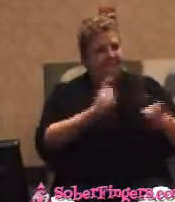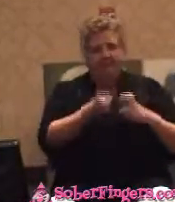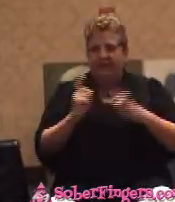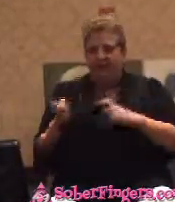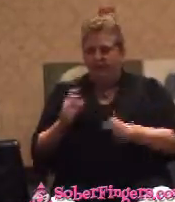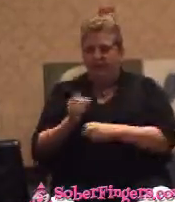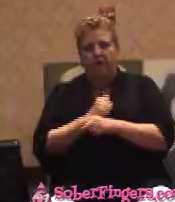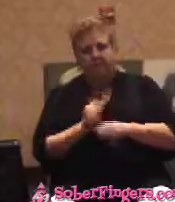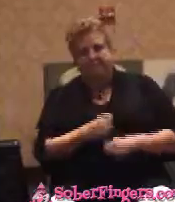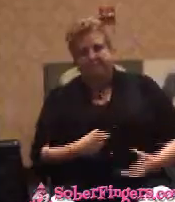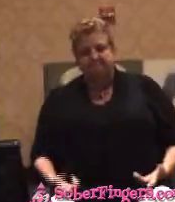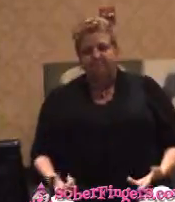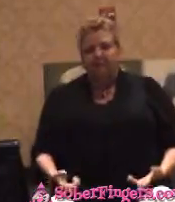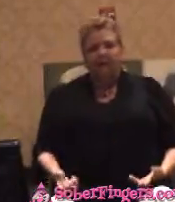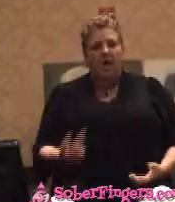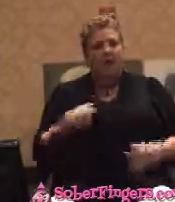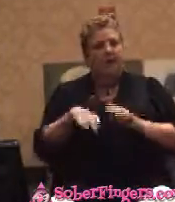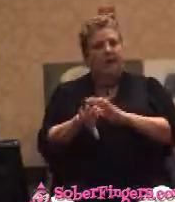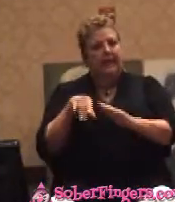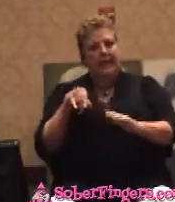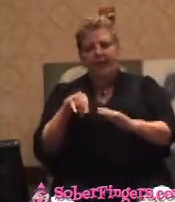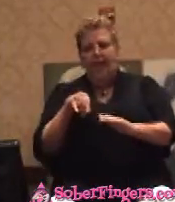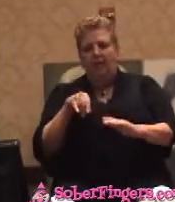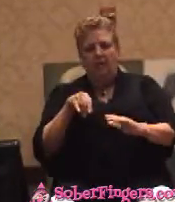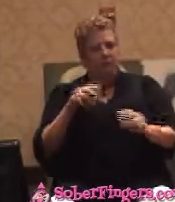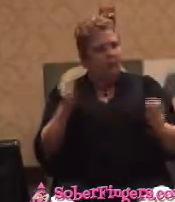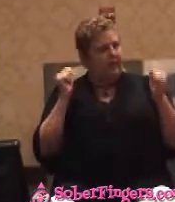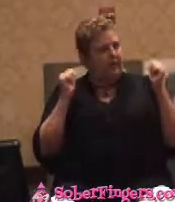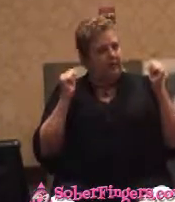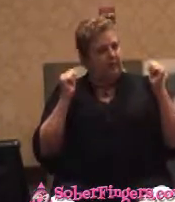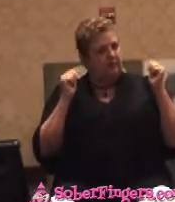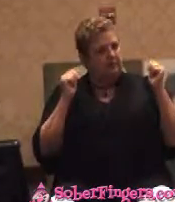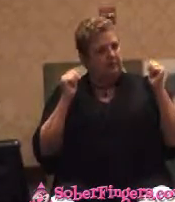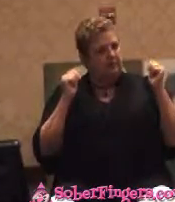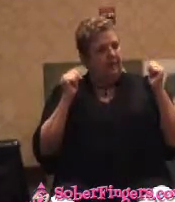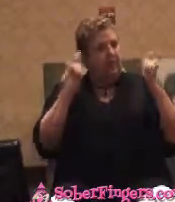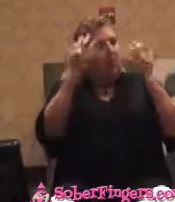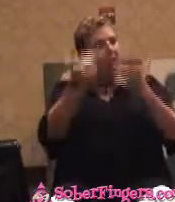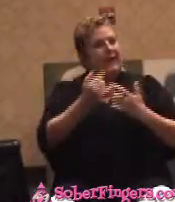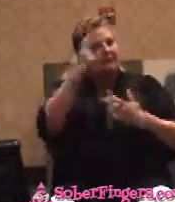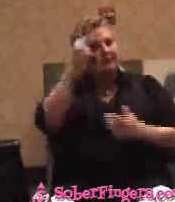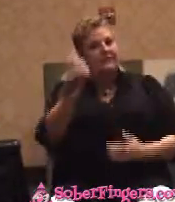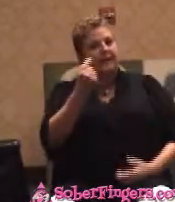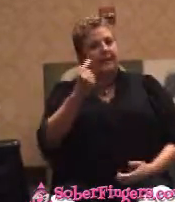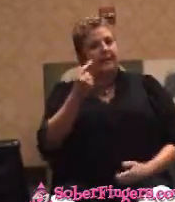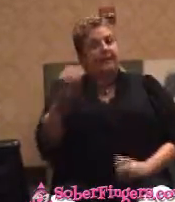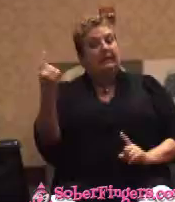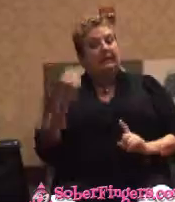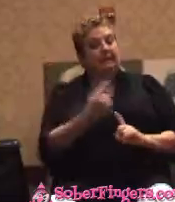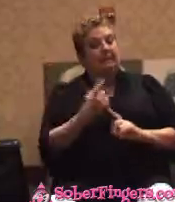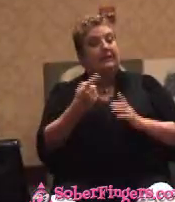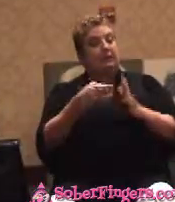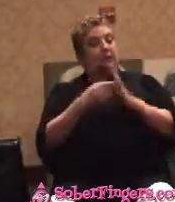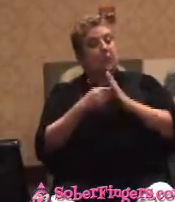I got in and out of that place as often, as quick as I could, waiting for somebody to come around and show me the way.